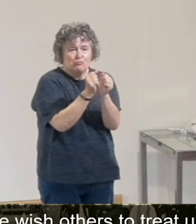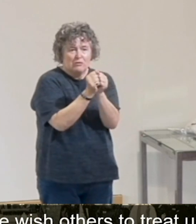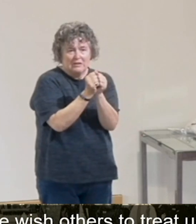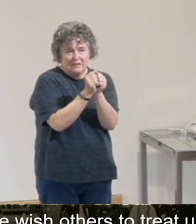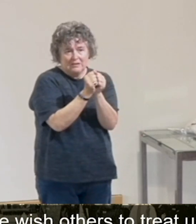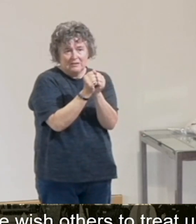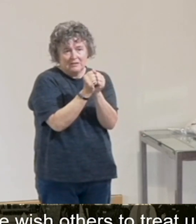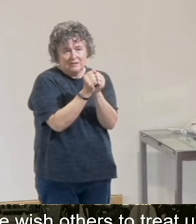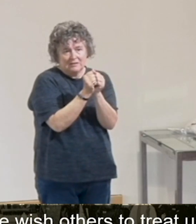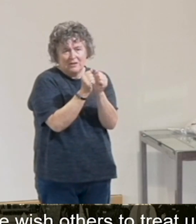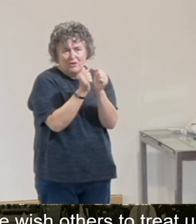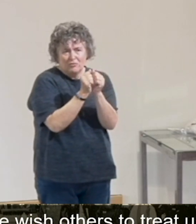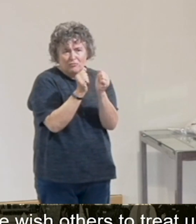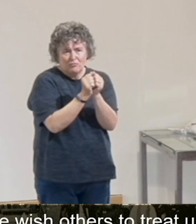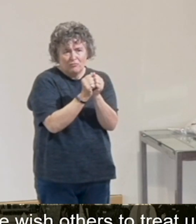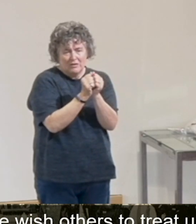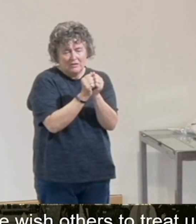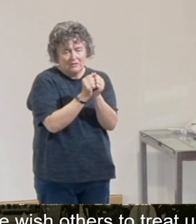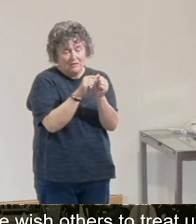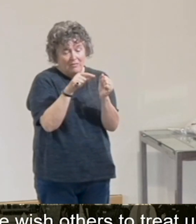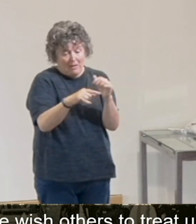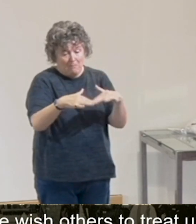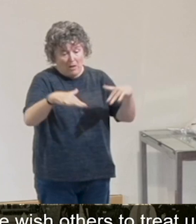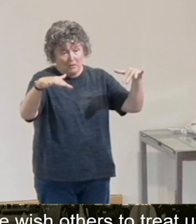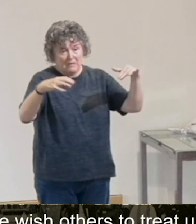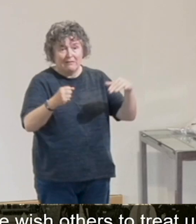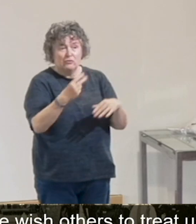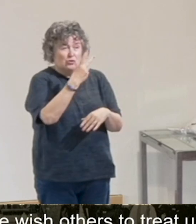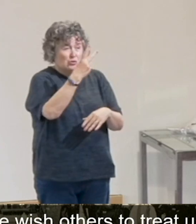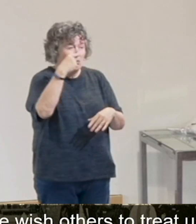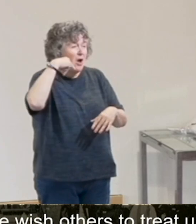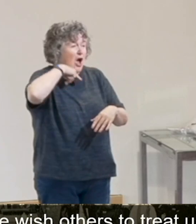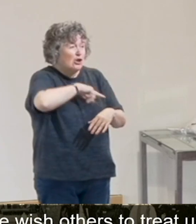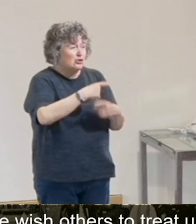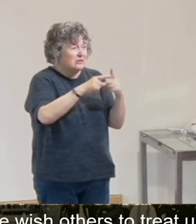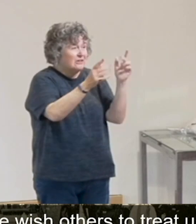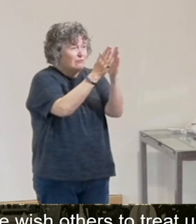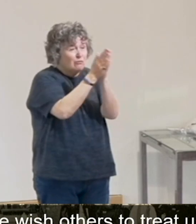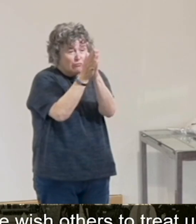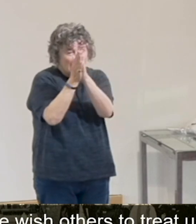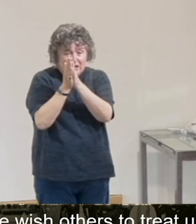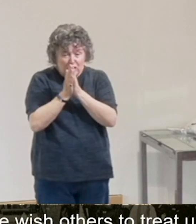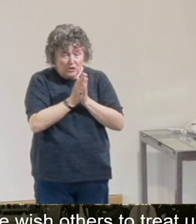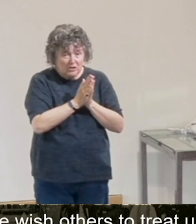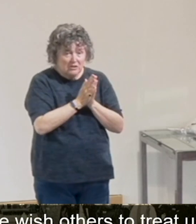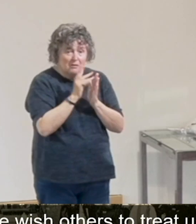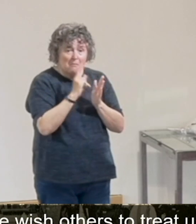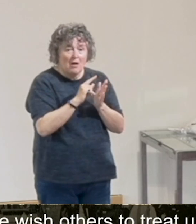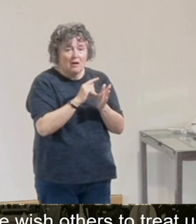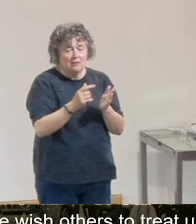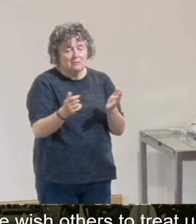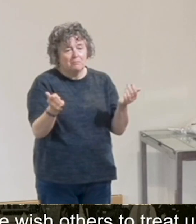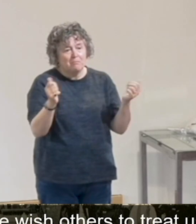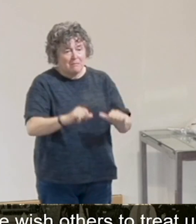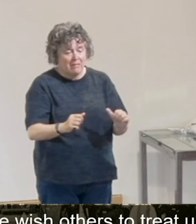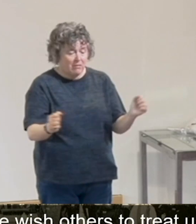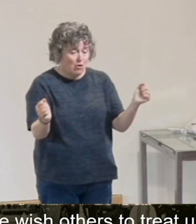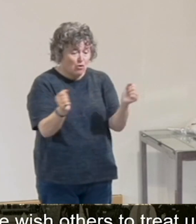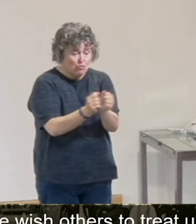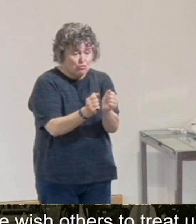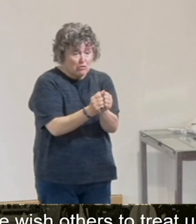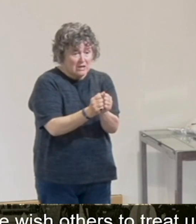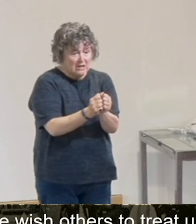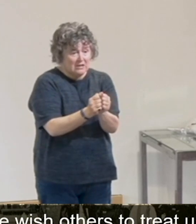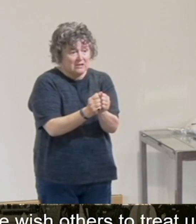difficult. But with 200 different religions, I can only imagine it being really difficult. But we have here a group of 200